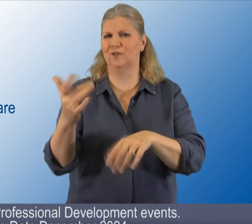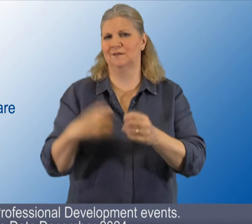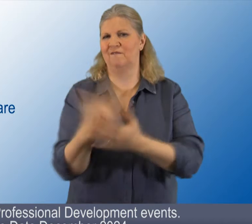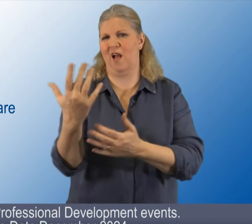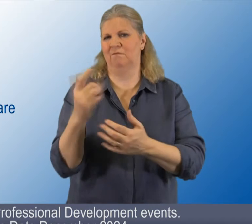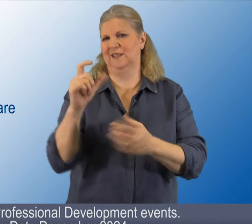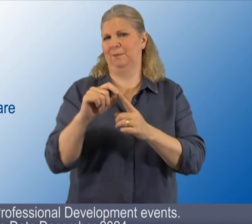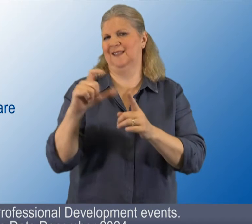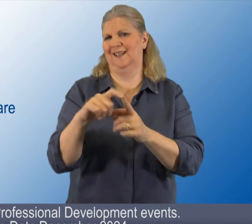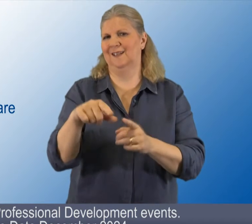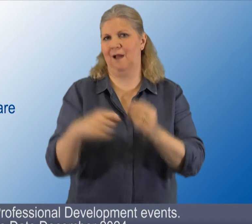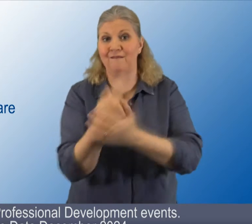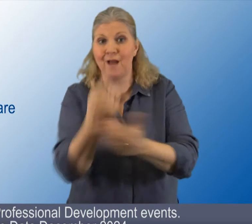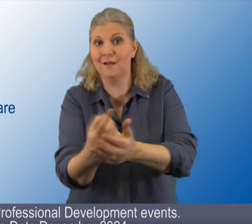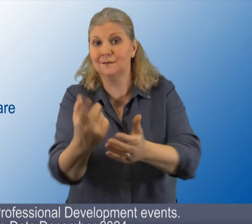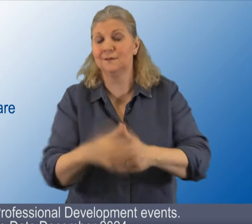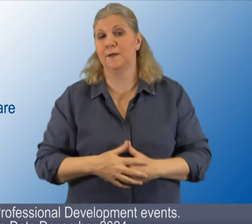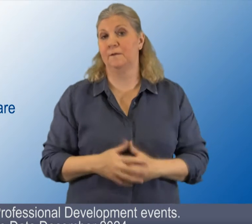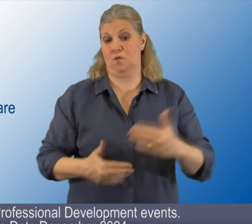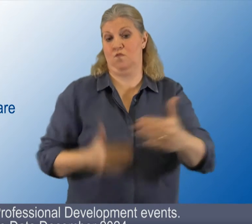events, due date December 2024.